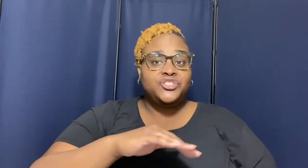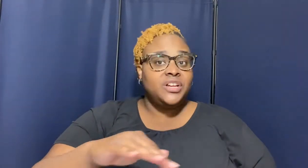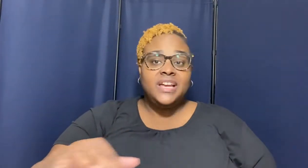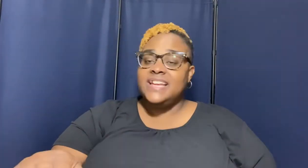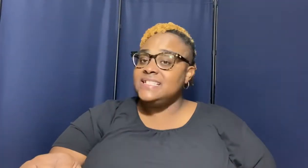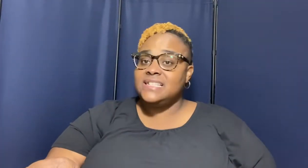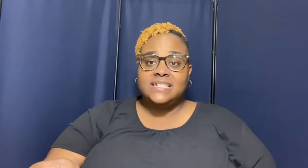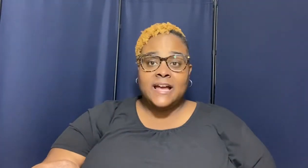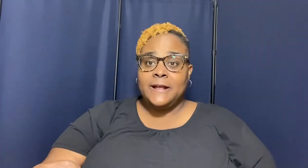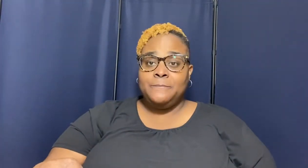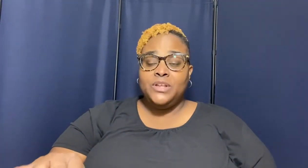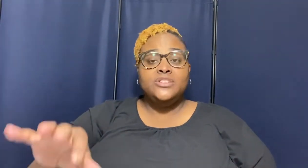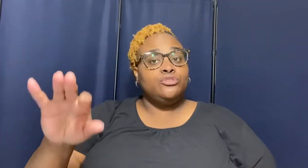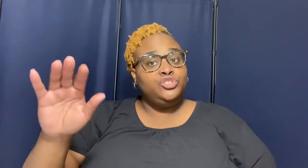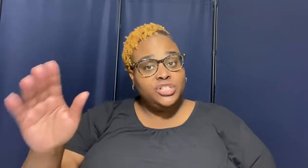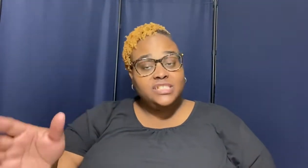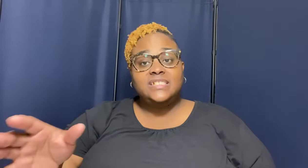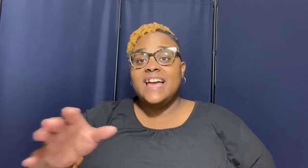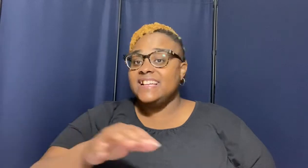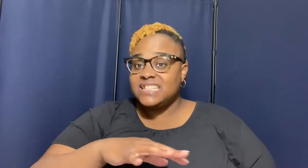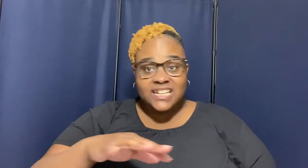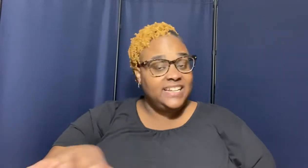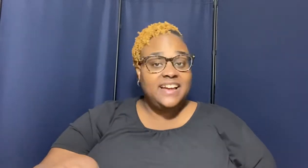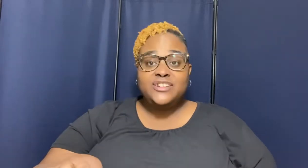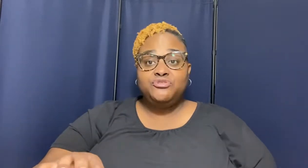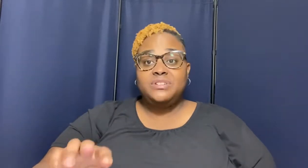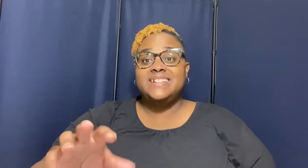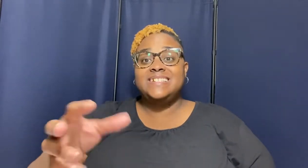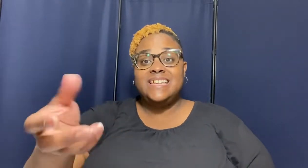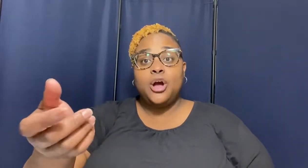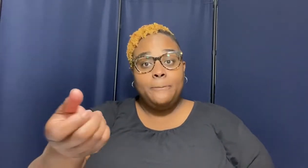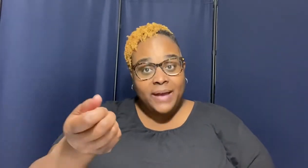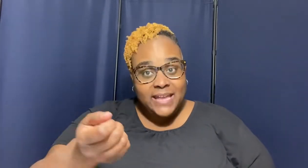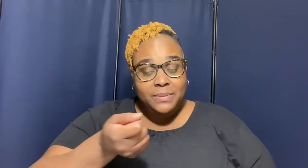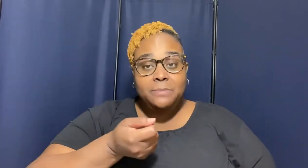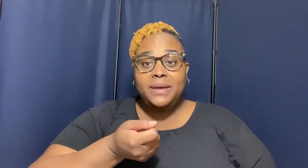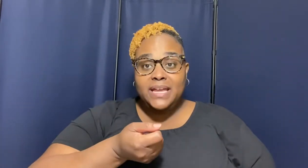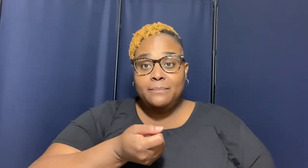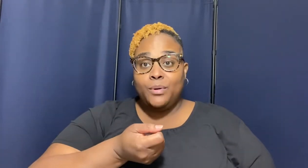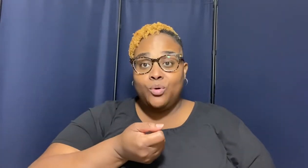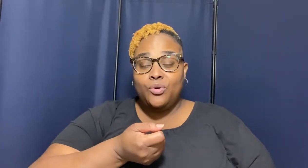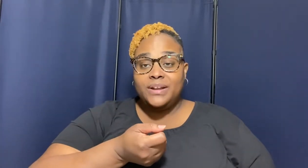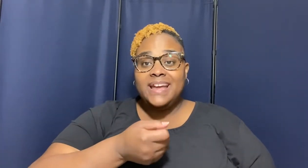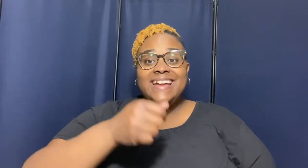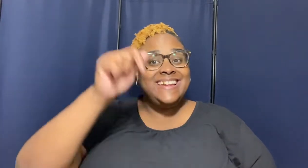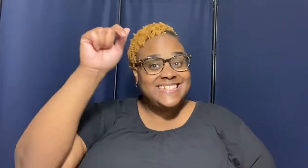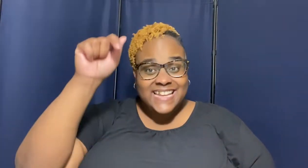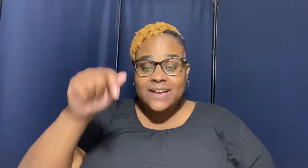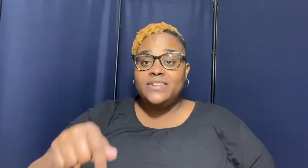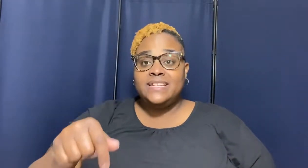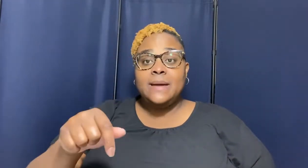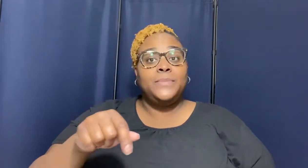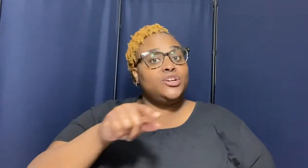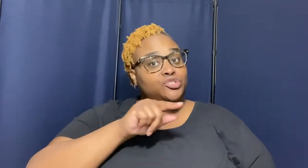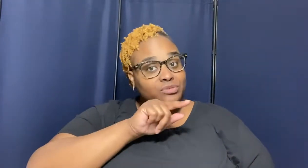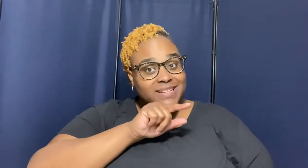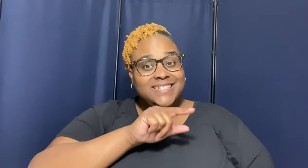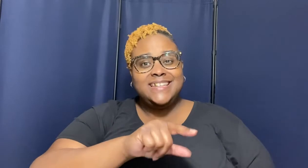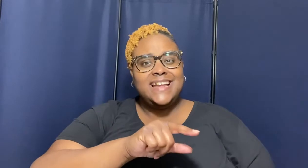it's the same so just as clear as you can see a baby being born it's evident because you can see that